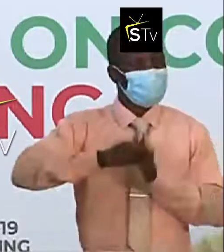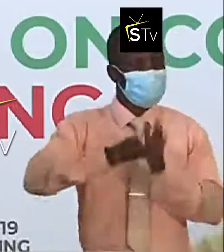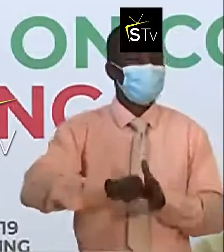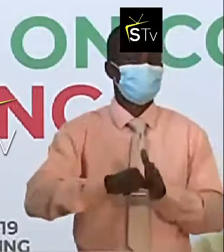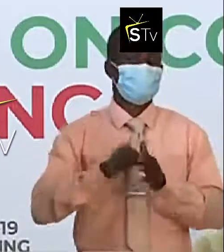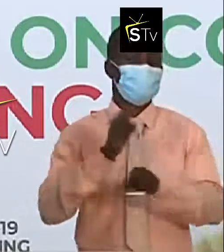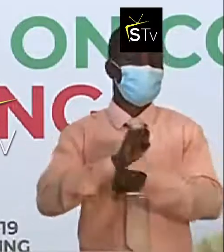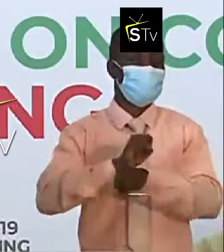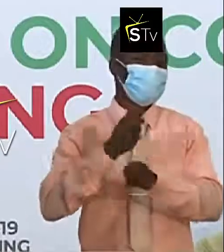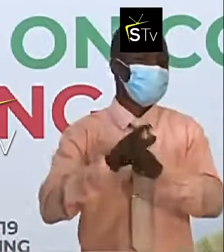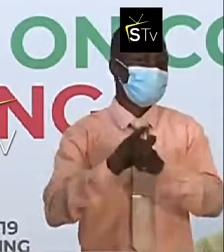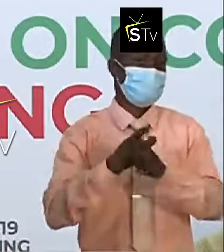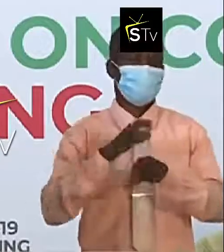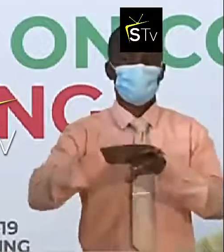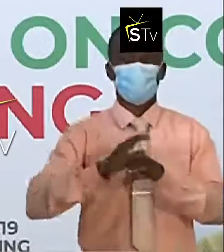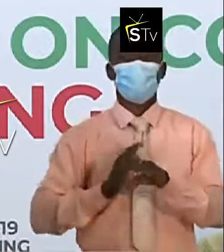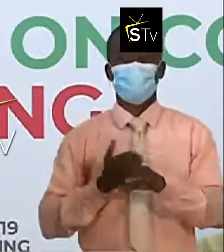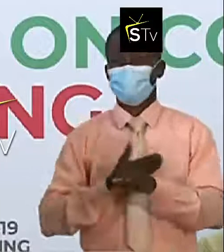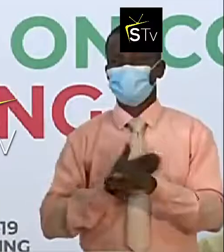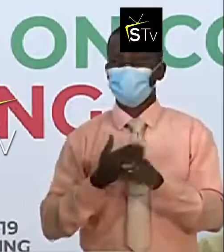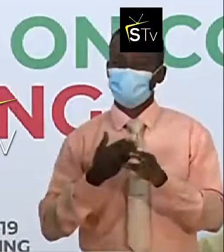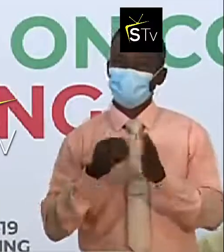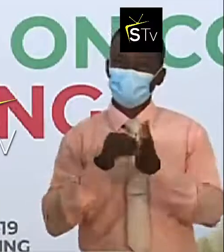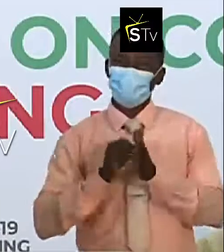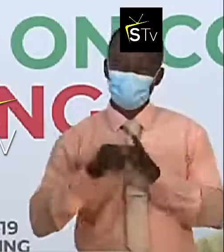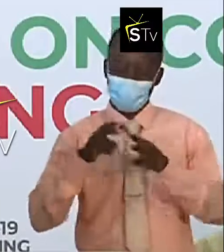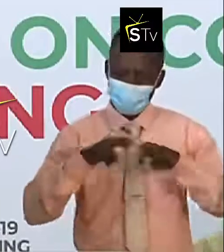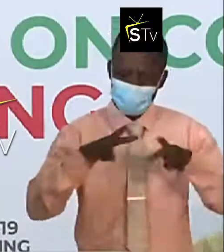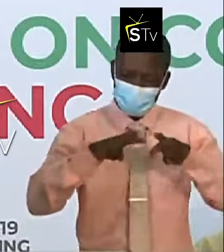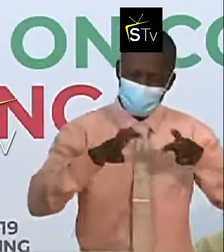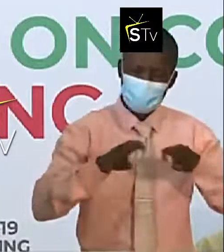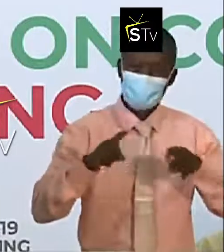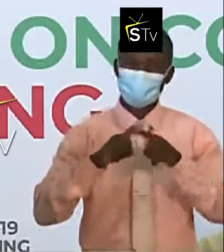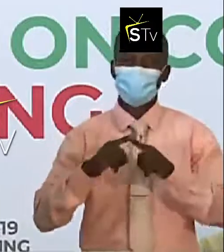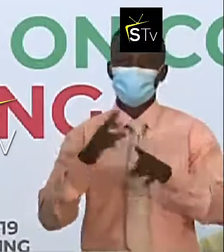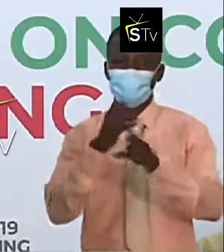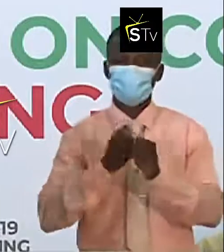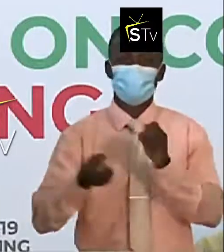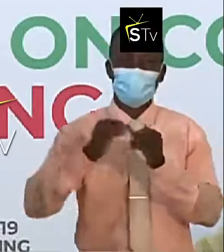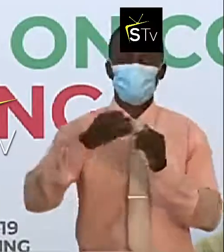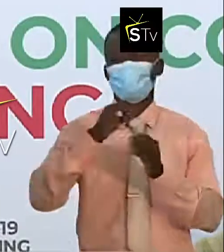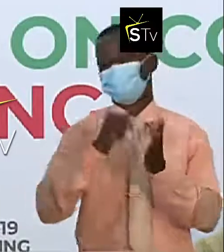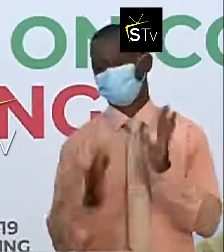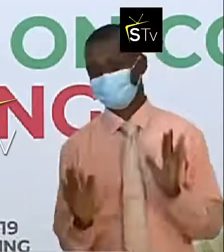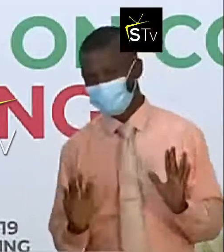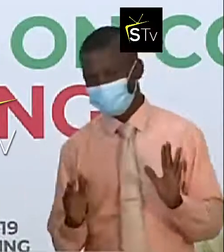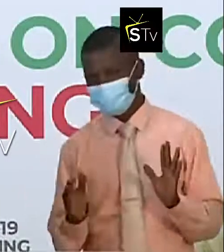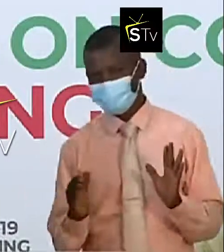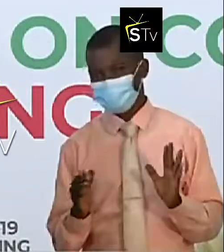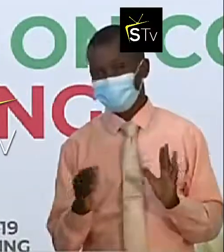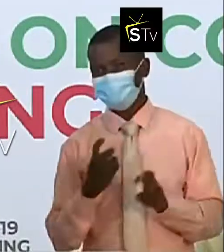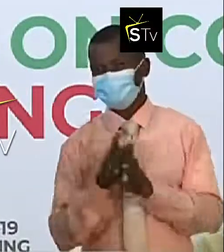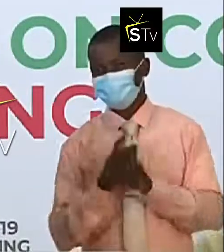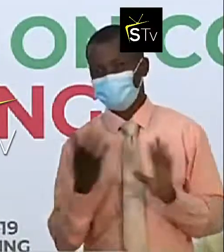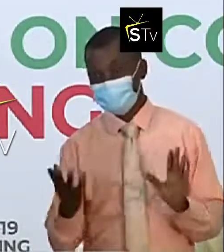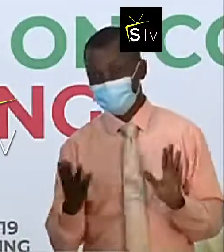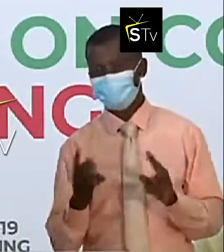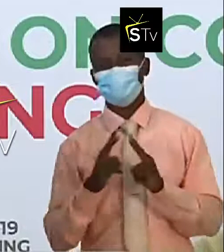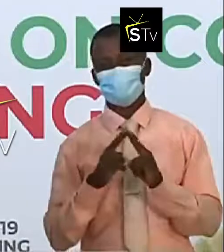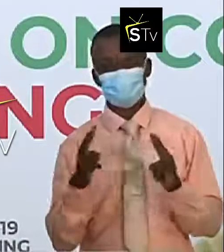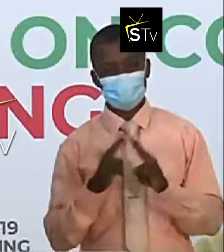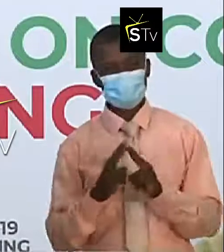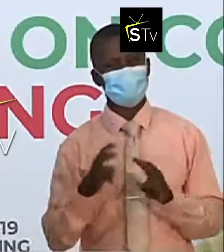surveillance to look out for more of these. It's difficult for us to scale rapidly. sequencing is a very complex